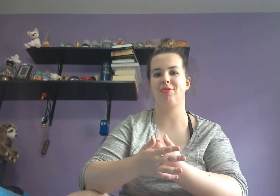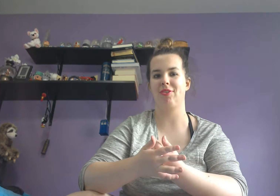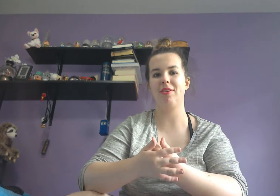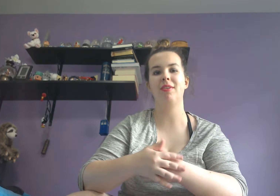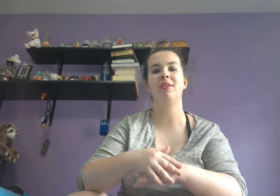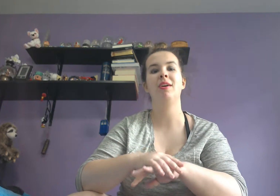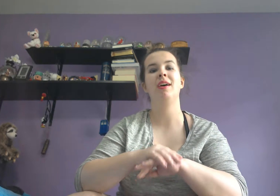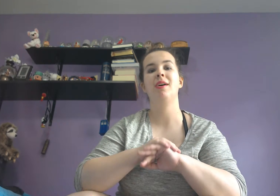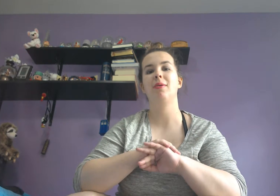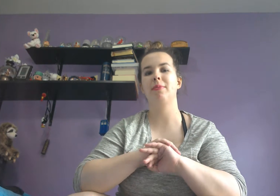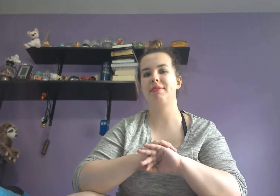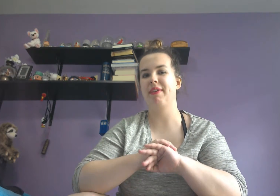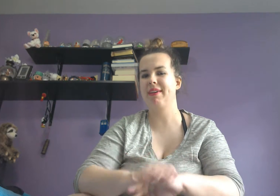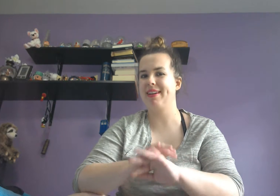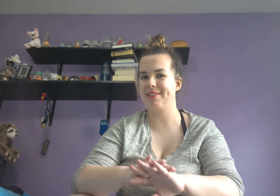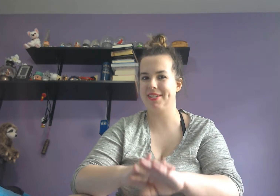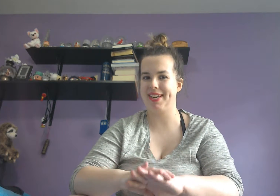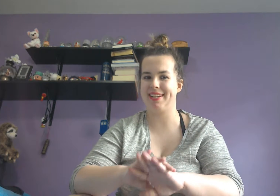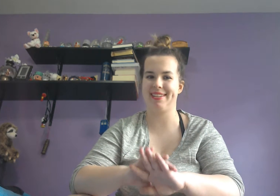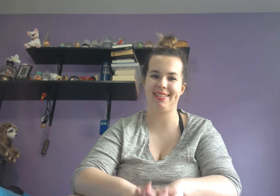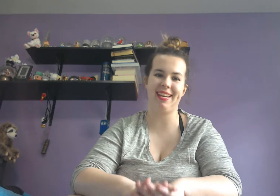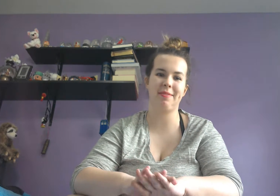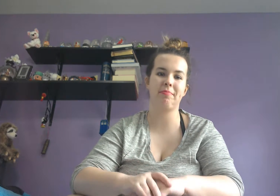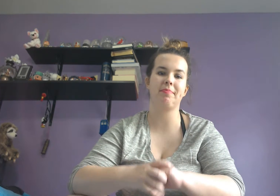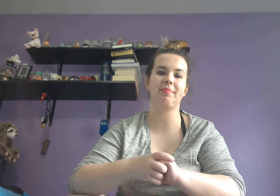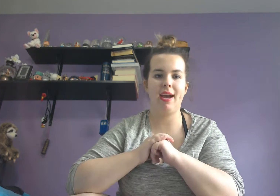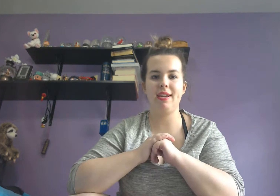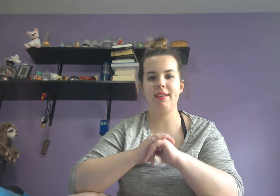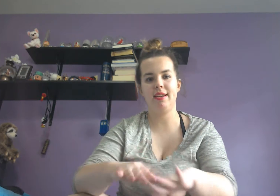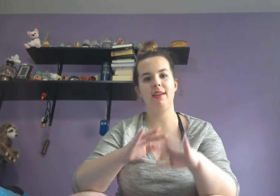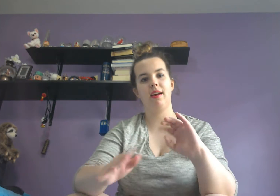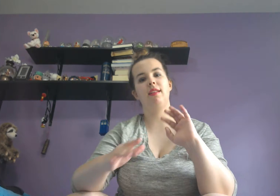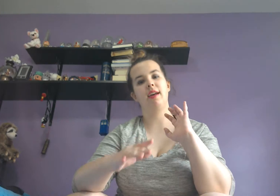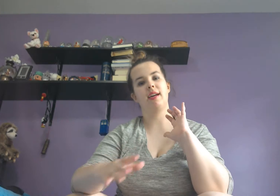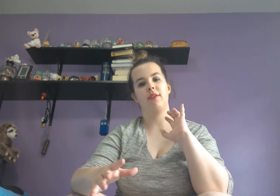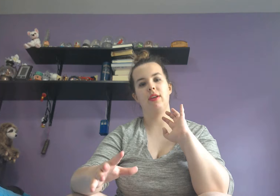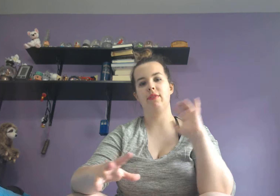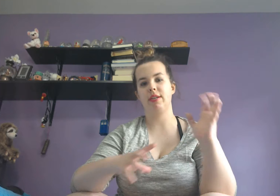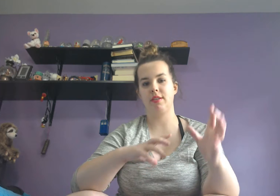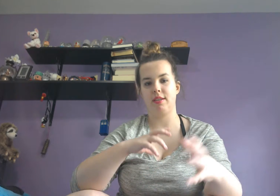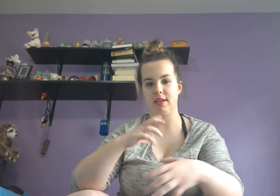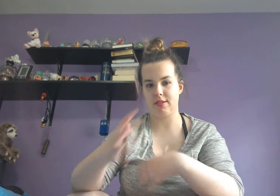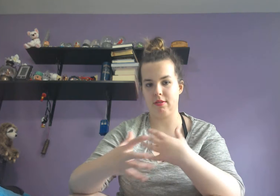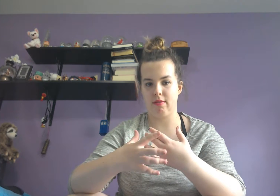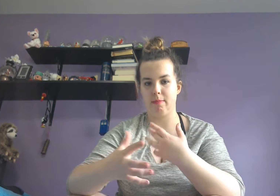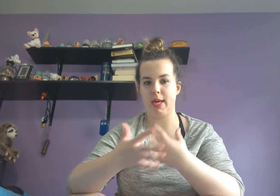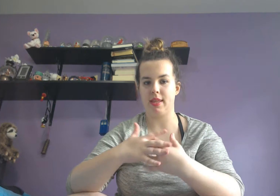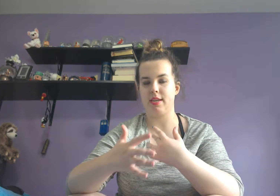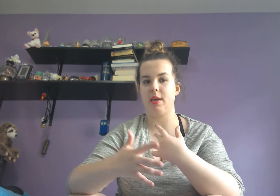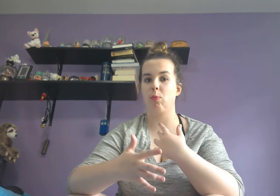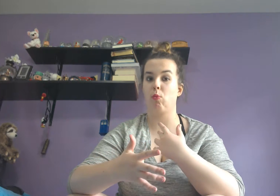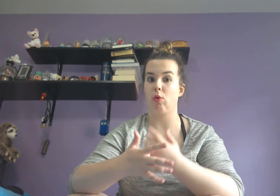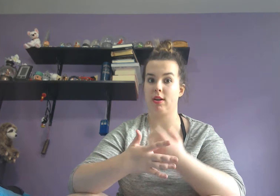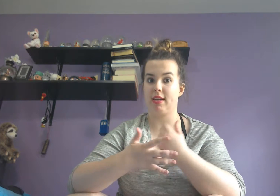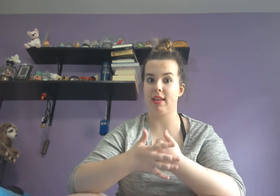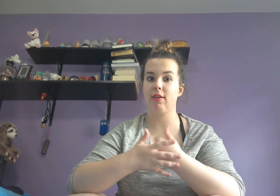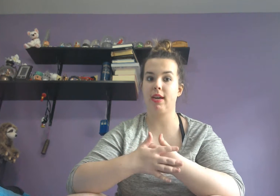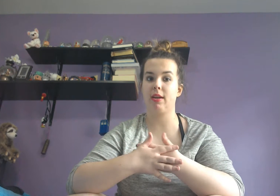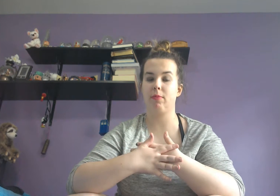journal was very interesting to see and I did like how they eventually did sort of make the team work together again which